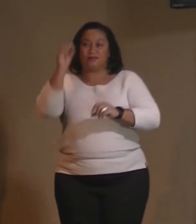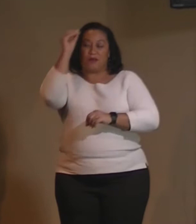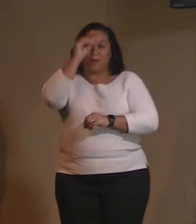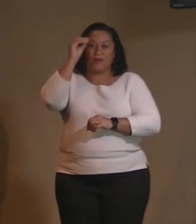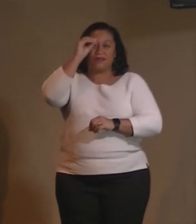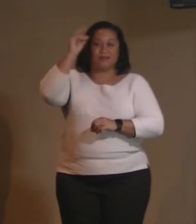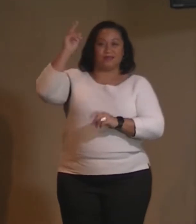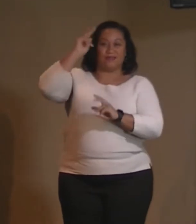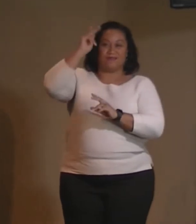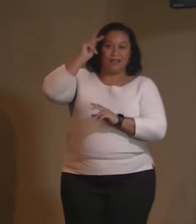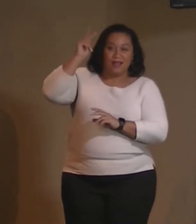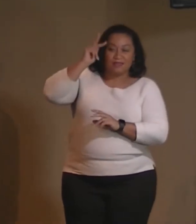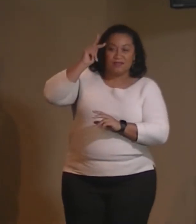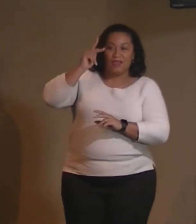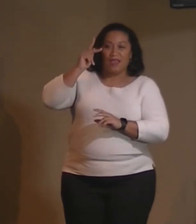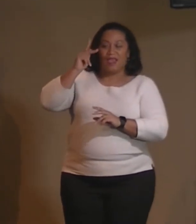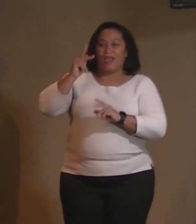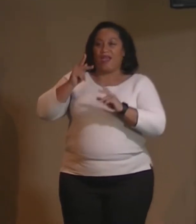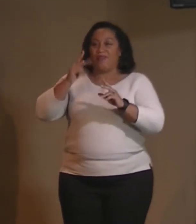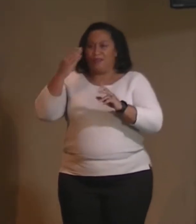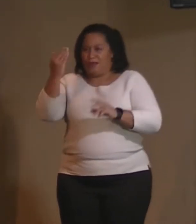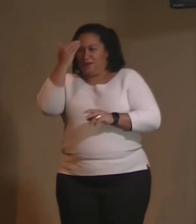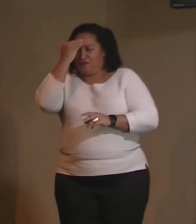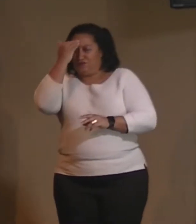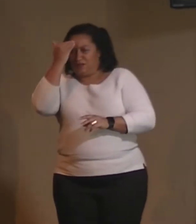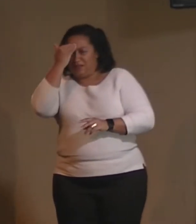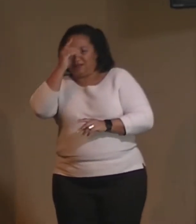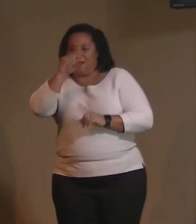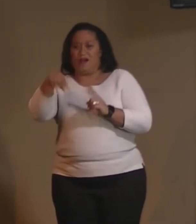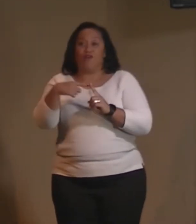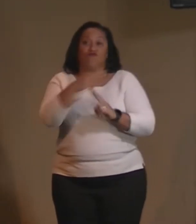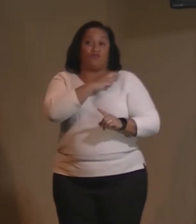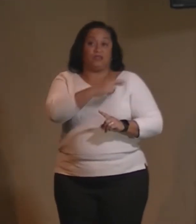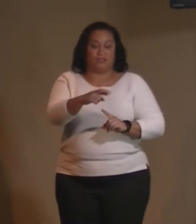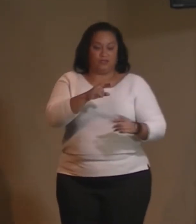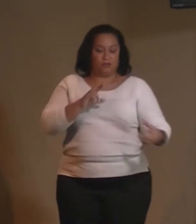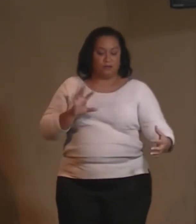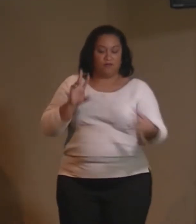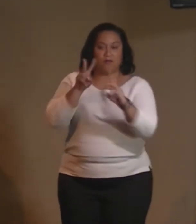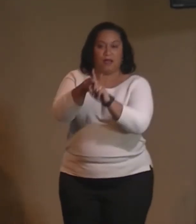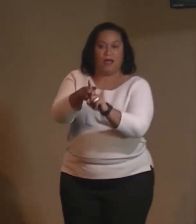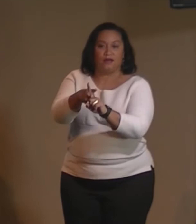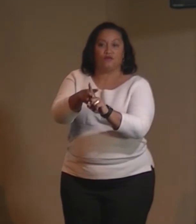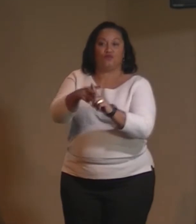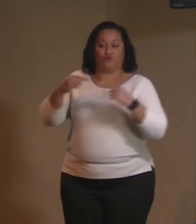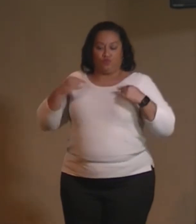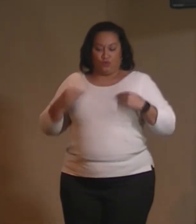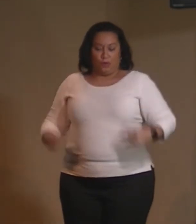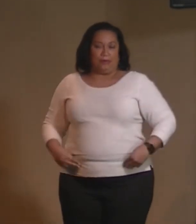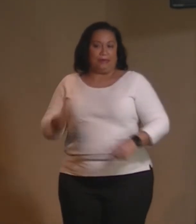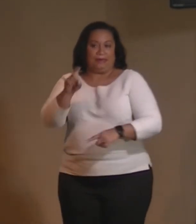revelations of religion. Applied to human needs. And the aspirations of humankind.